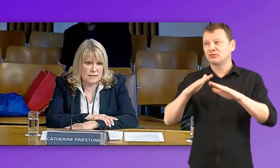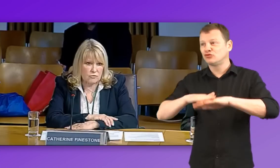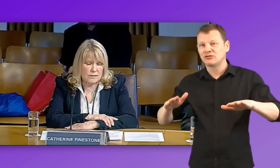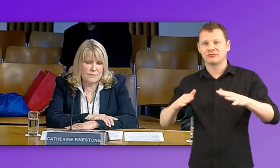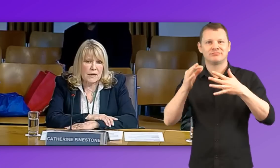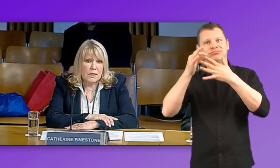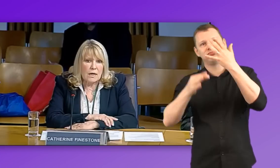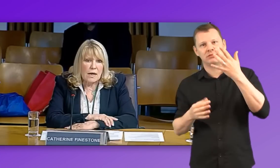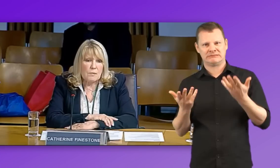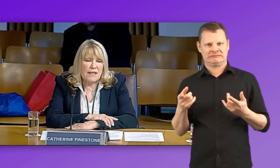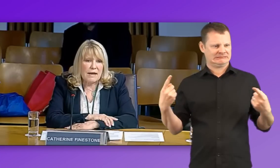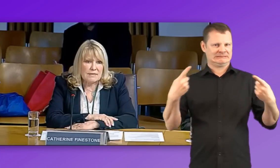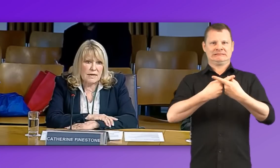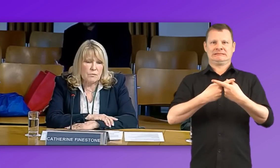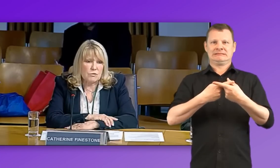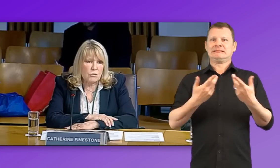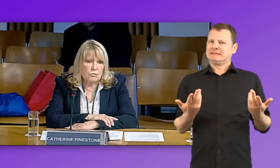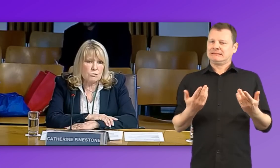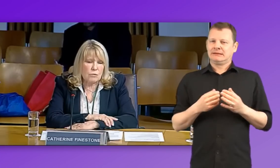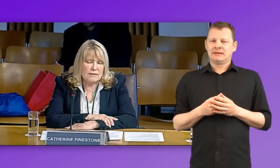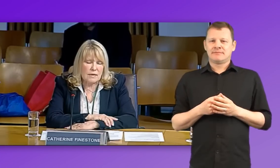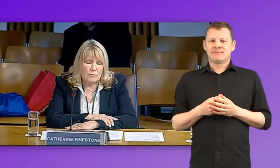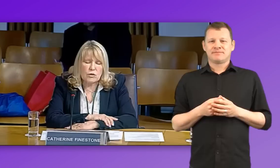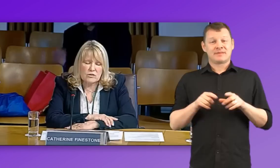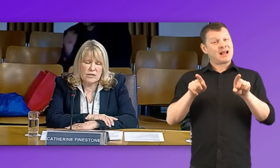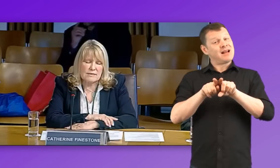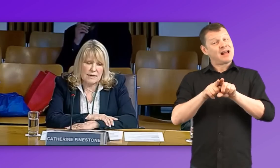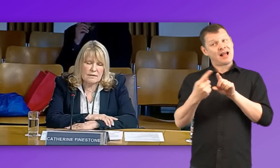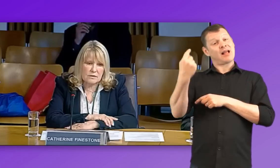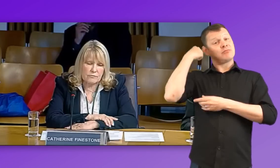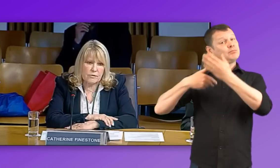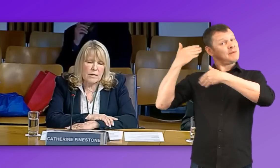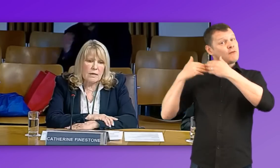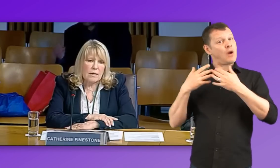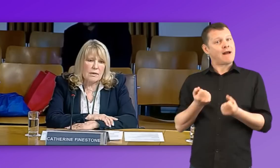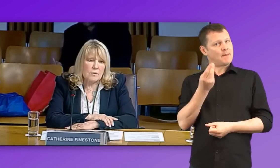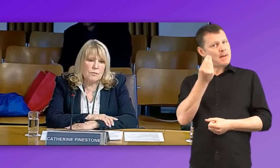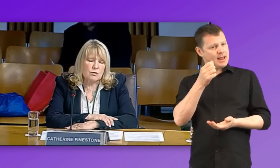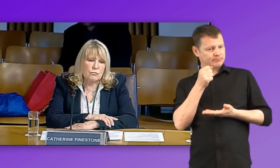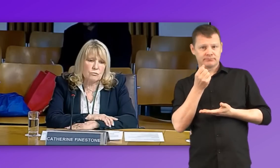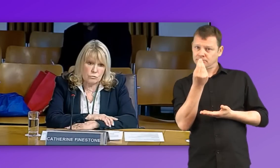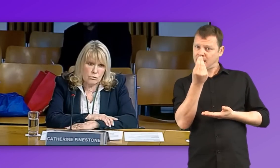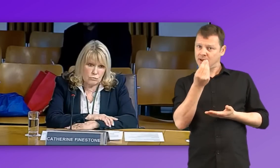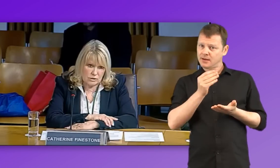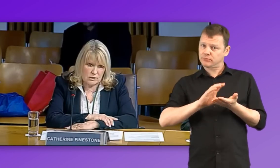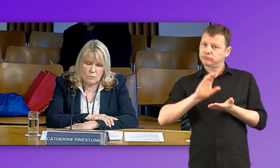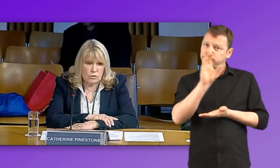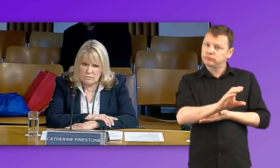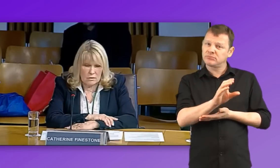etc. At that time there was also a monetary incentive to do the course. It wasn't